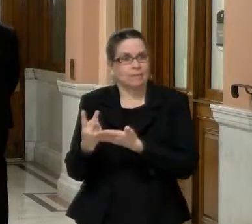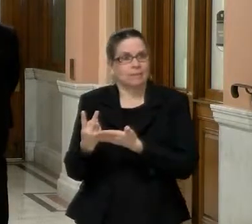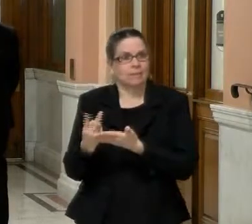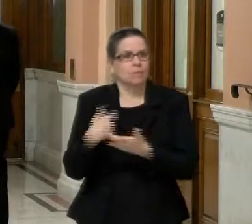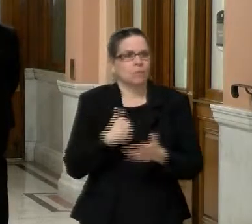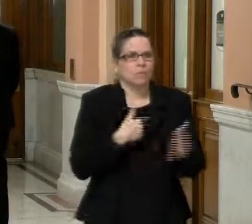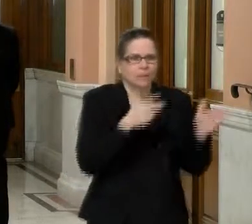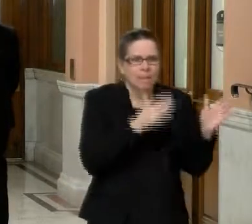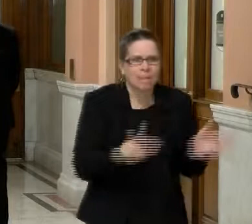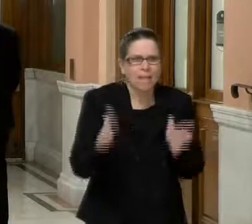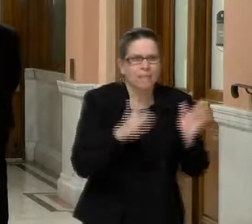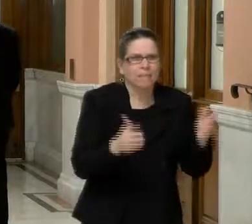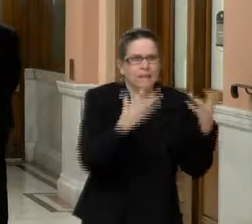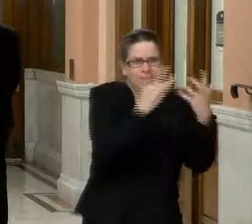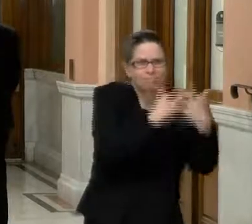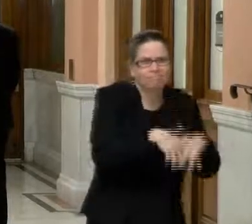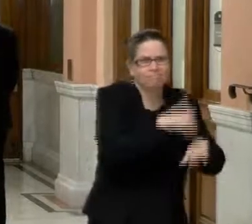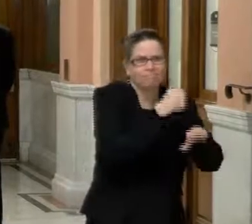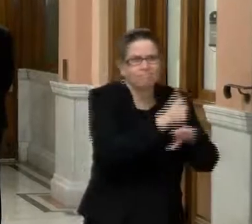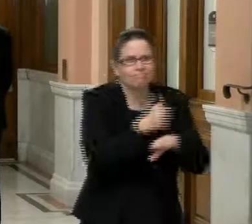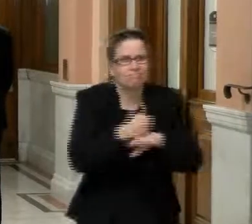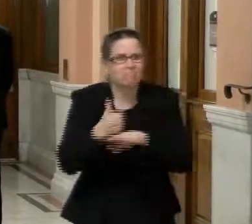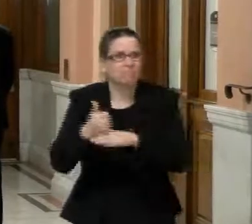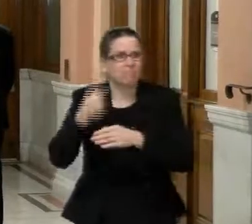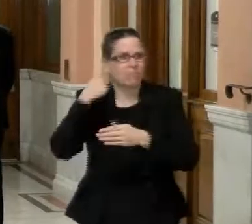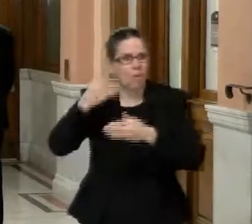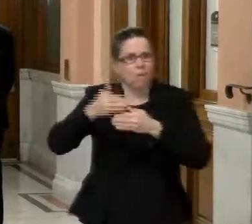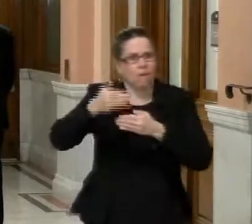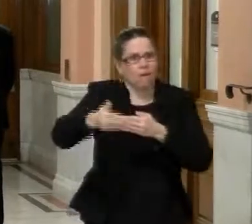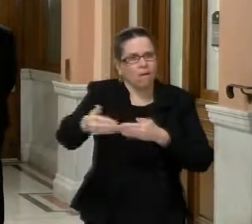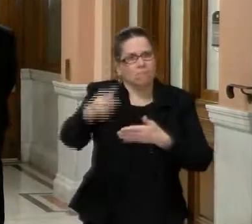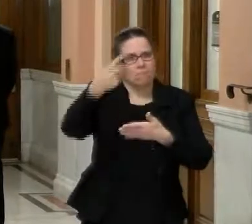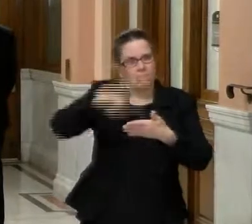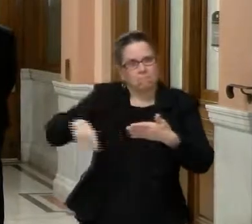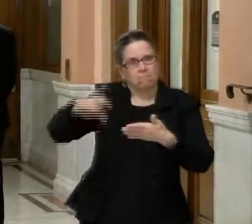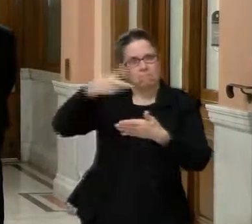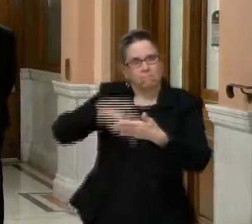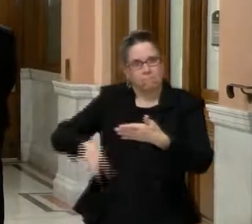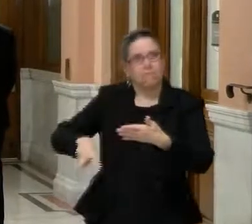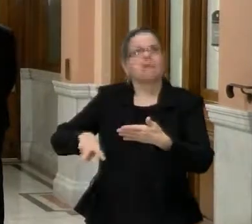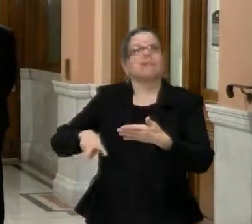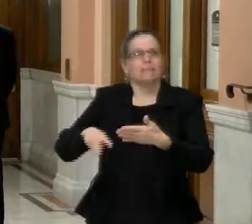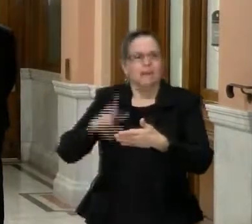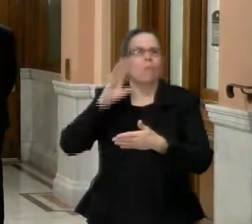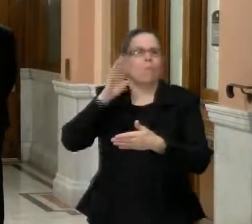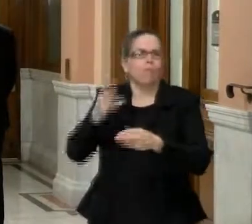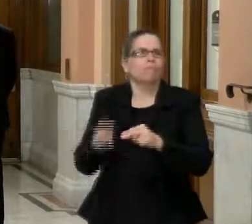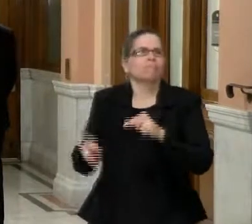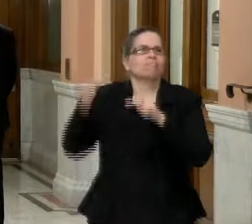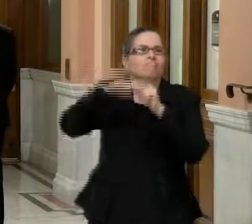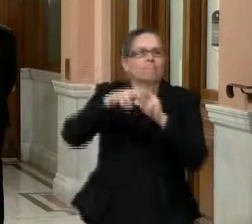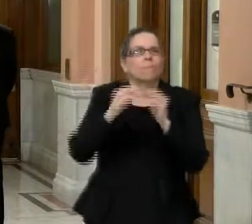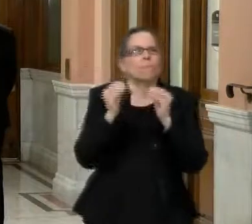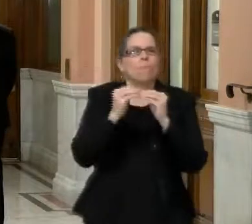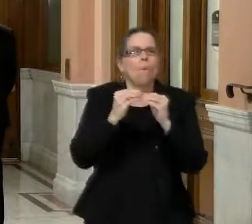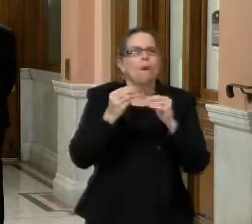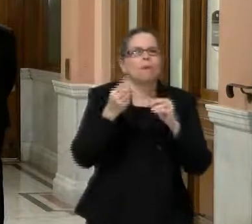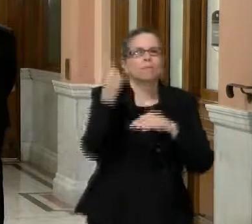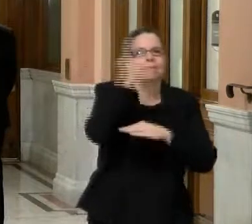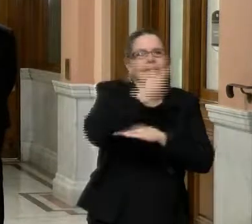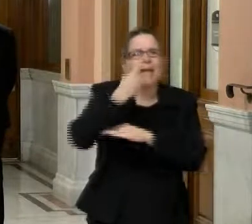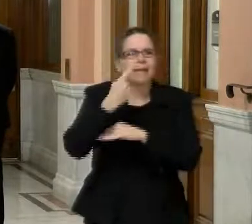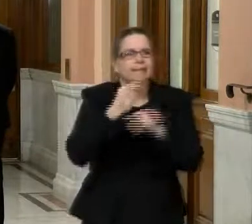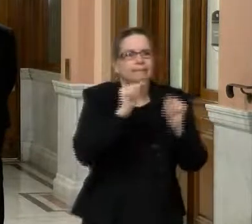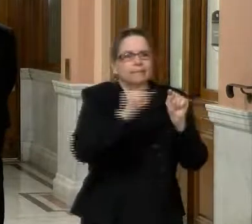uh, week to two weeks to ramp that up. And we, I think the city manager will go over there are a lot of